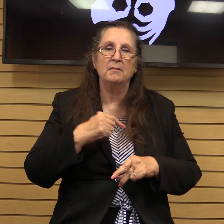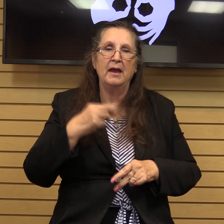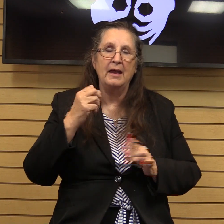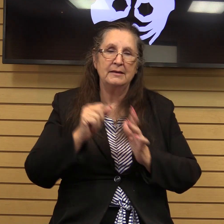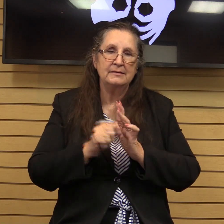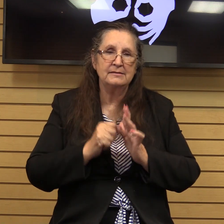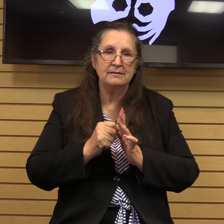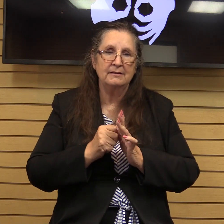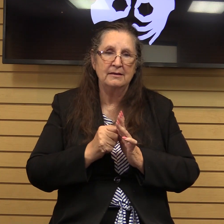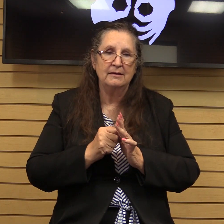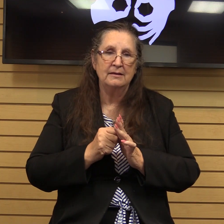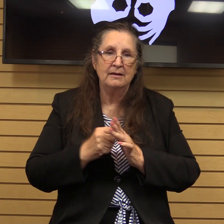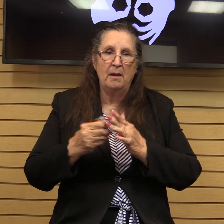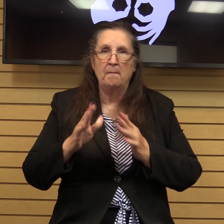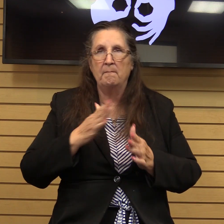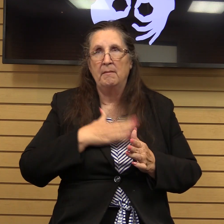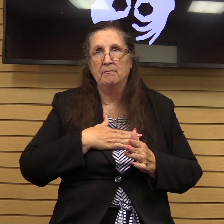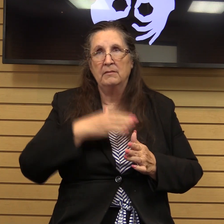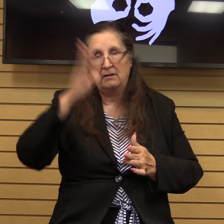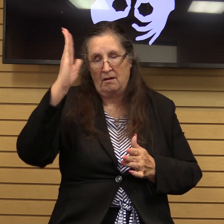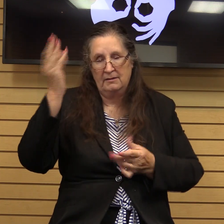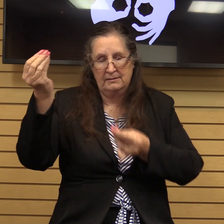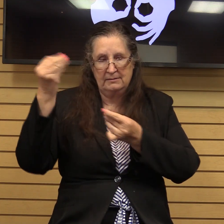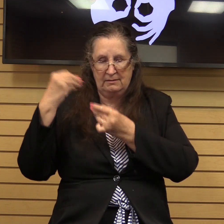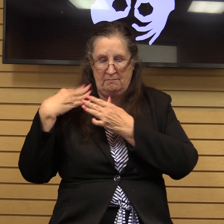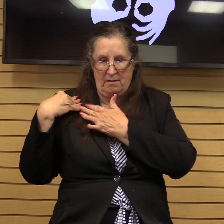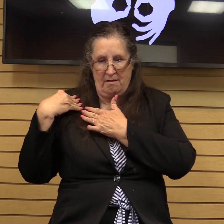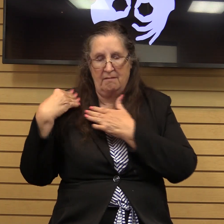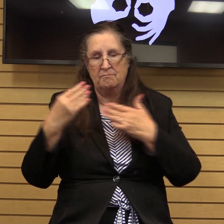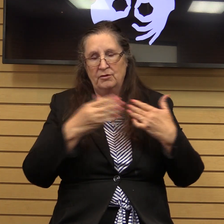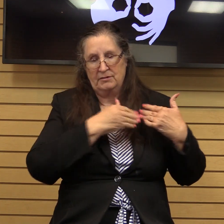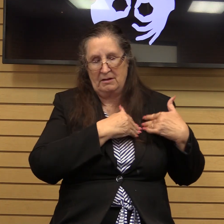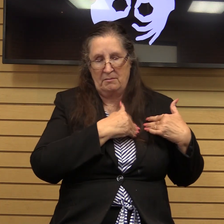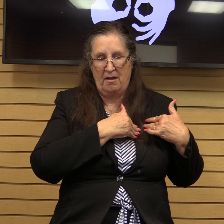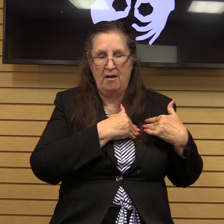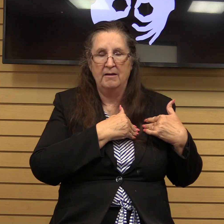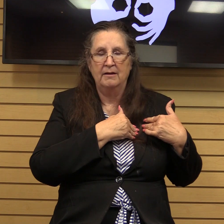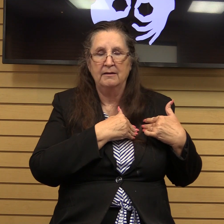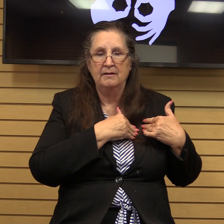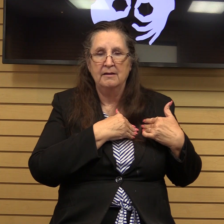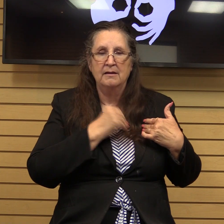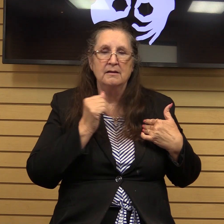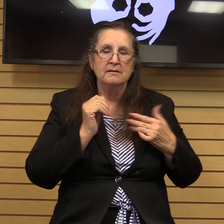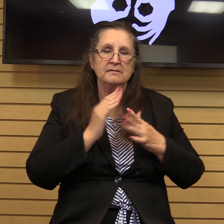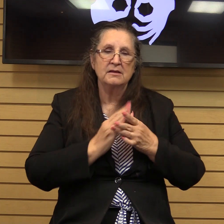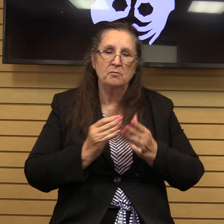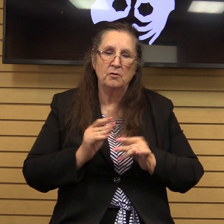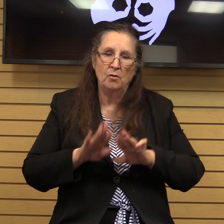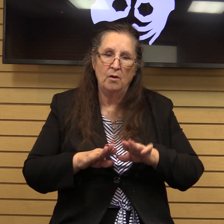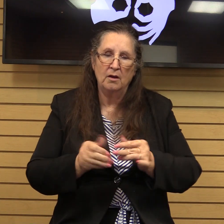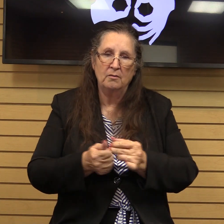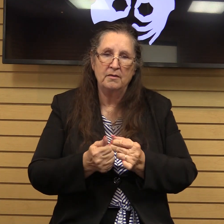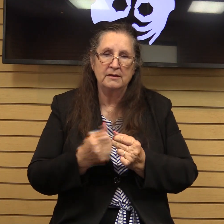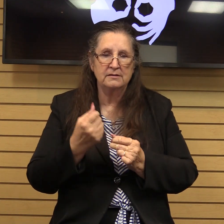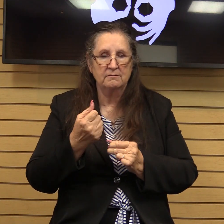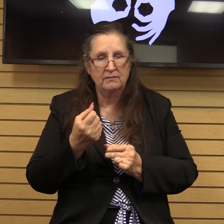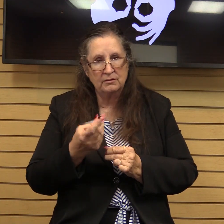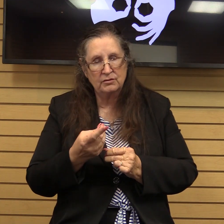a burden that the Lord has put on my heart some will walk with us for just a few steps while others will run the marathon